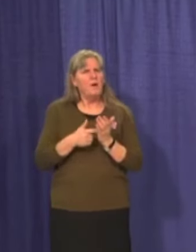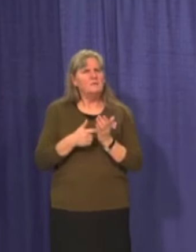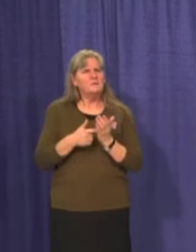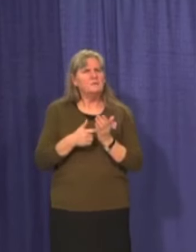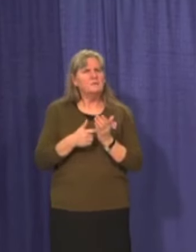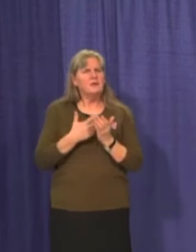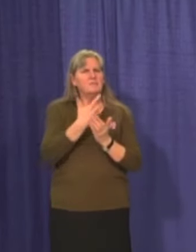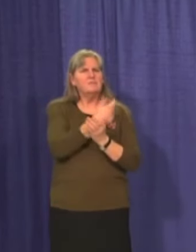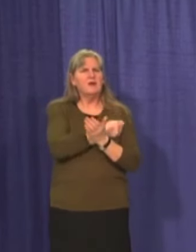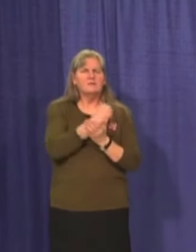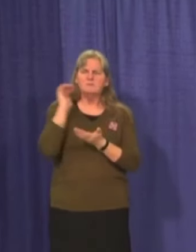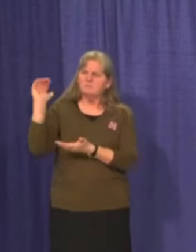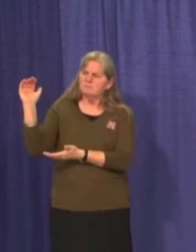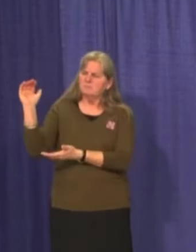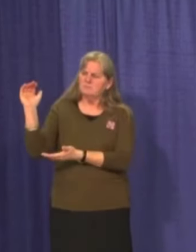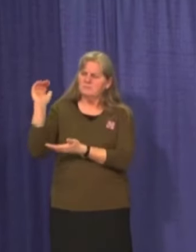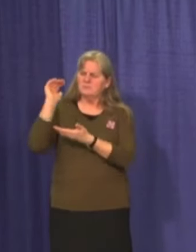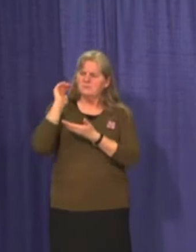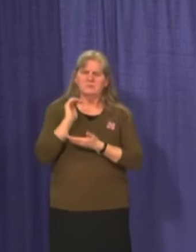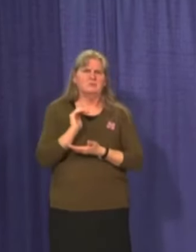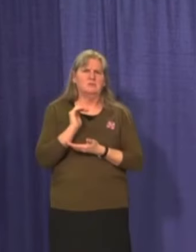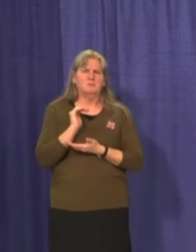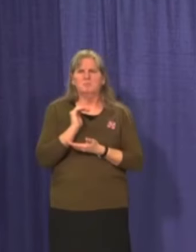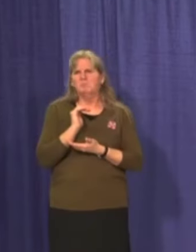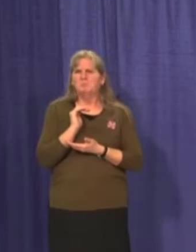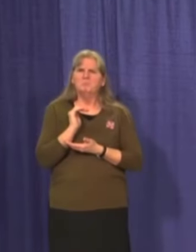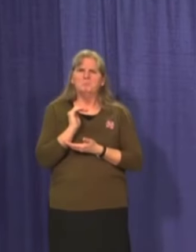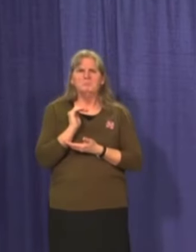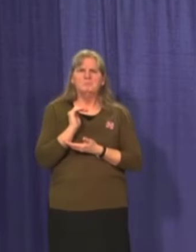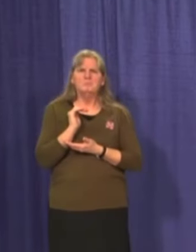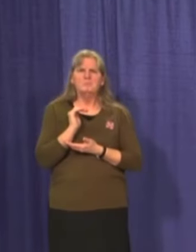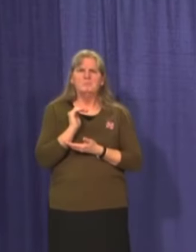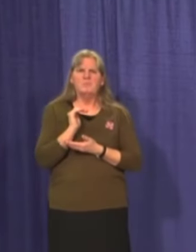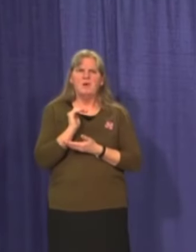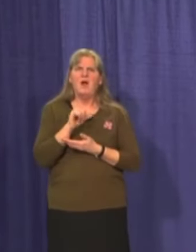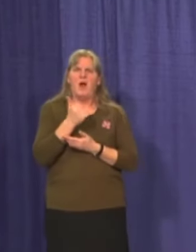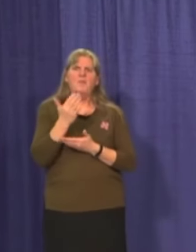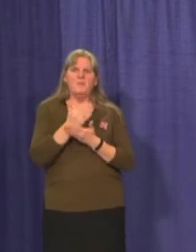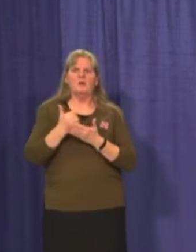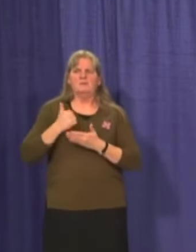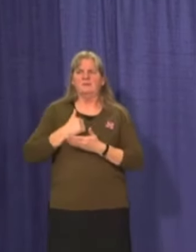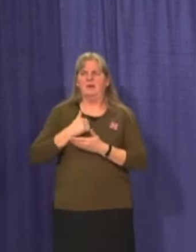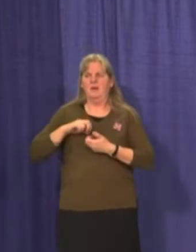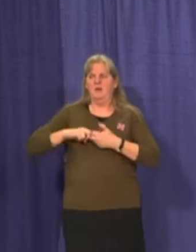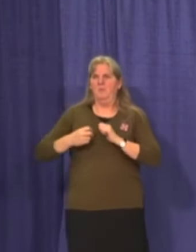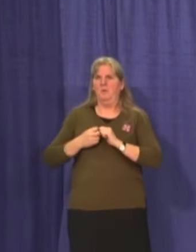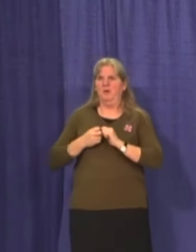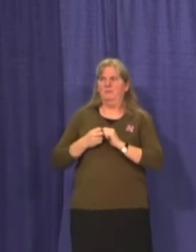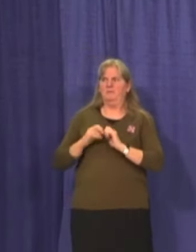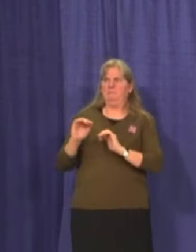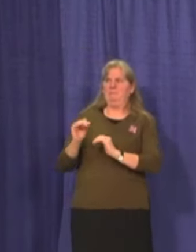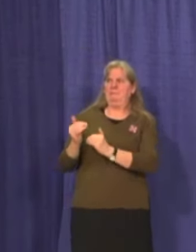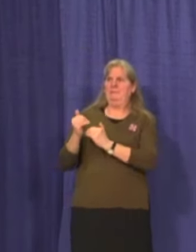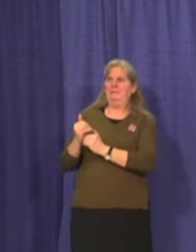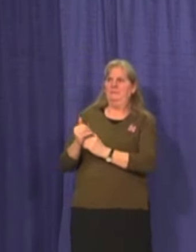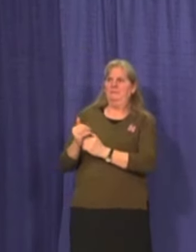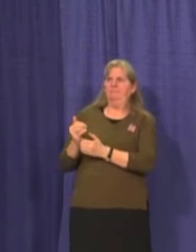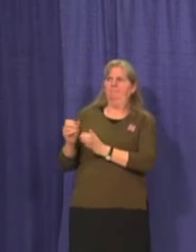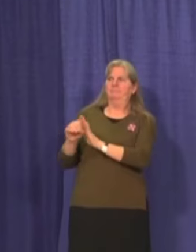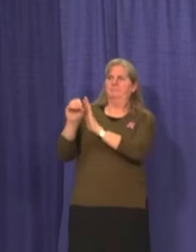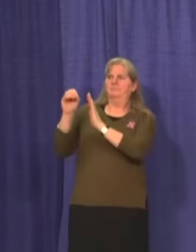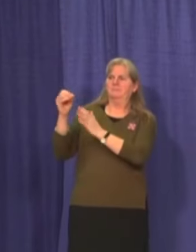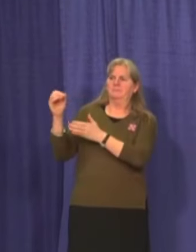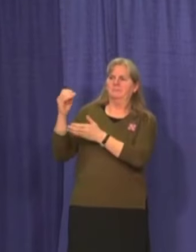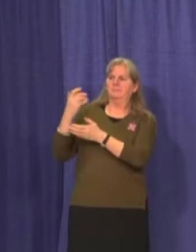of vaccines supposed to look like? There have been supply issues across the country, and I'm wondering if we're still on task to